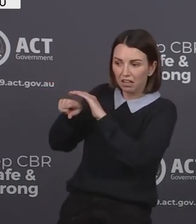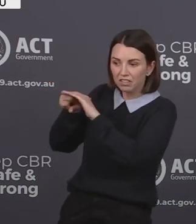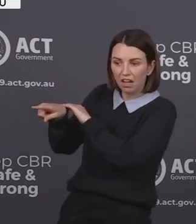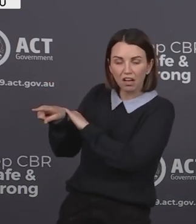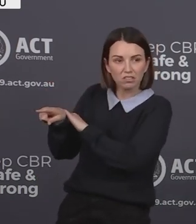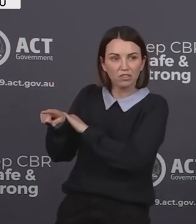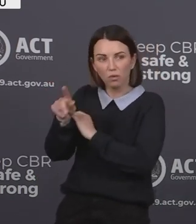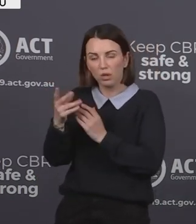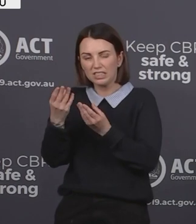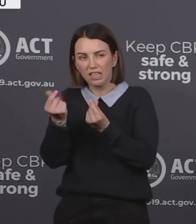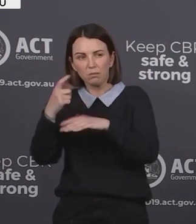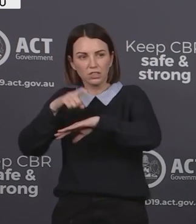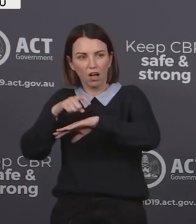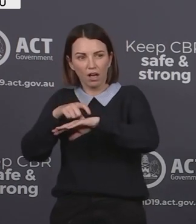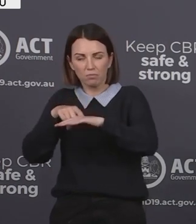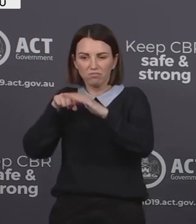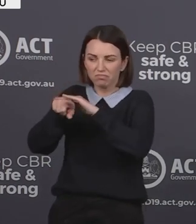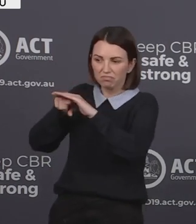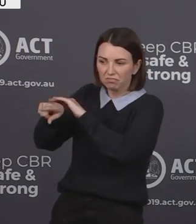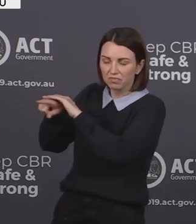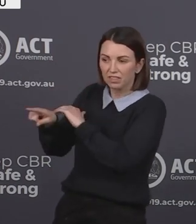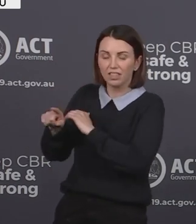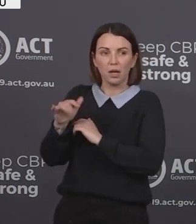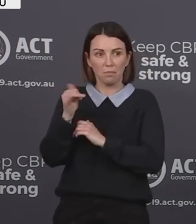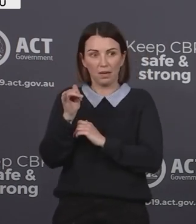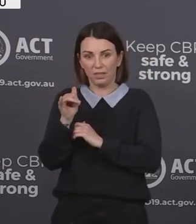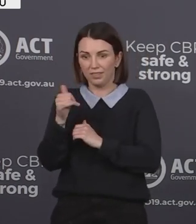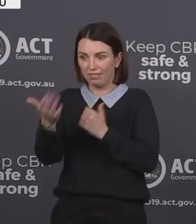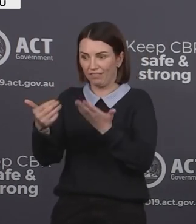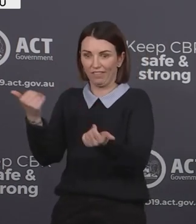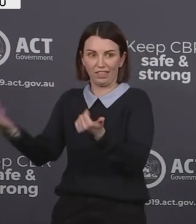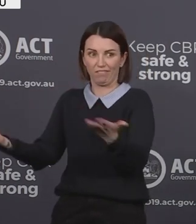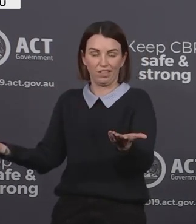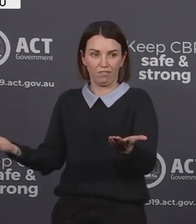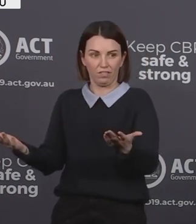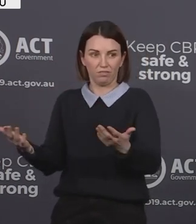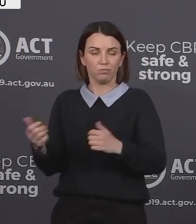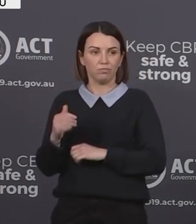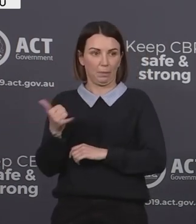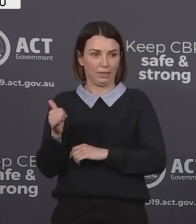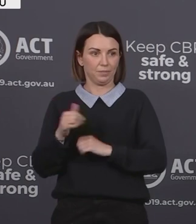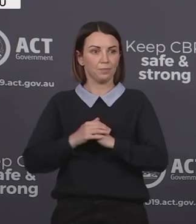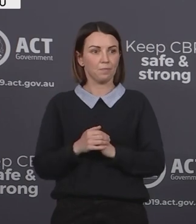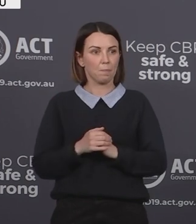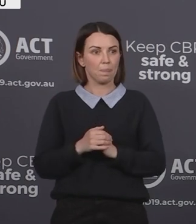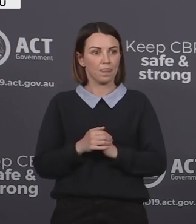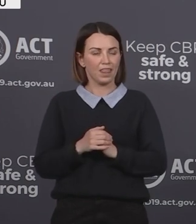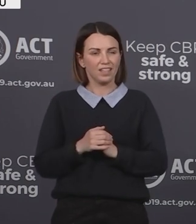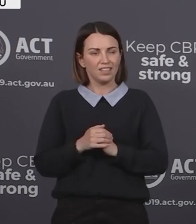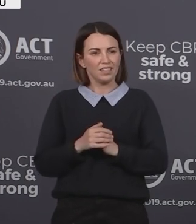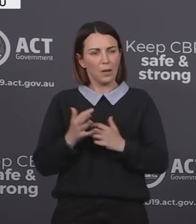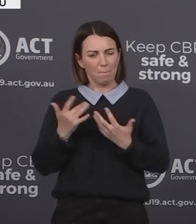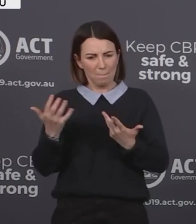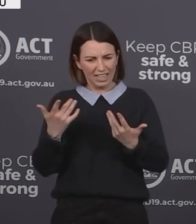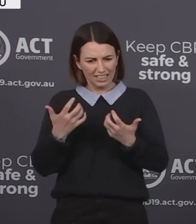at least part of their infectious period and may present a risk of transmission to others. A large number of